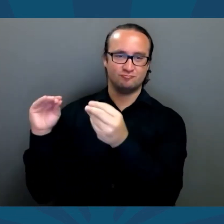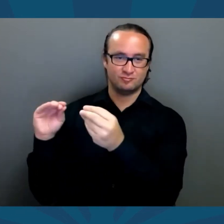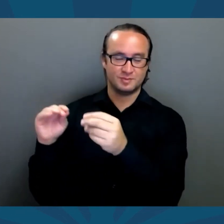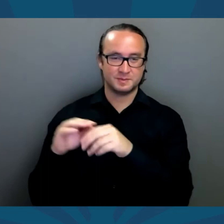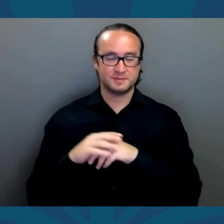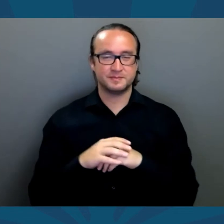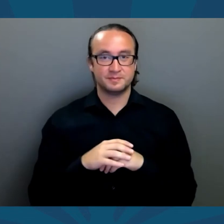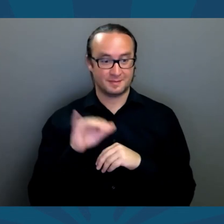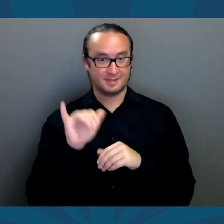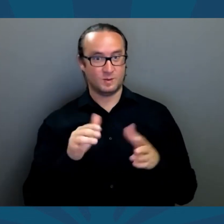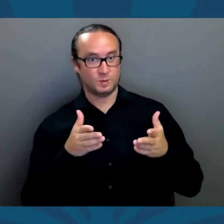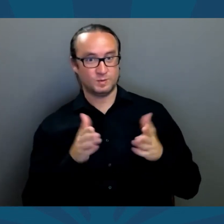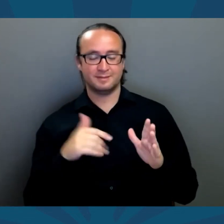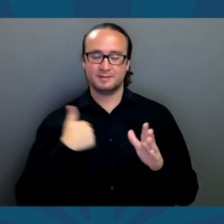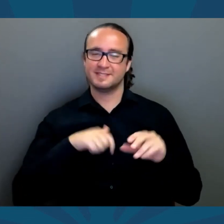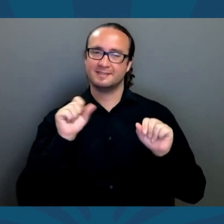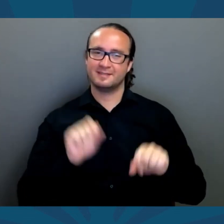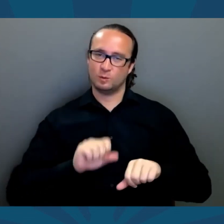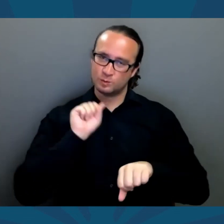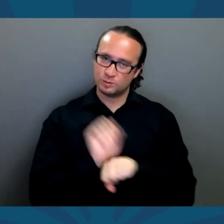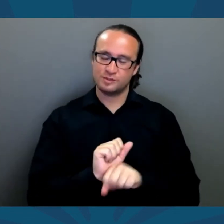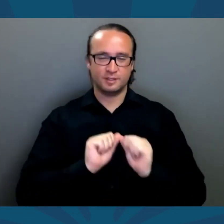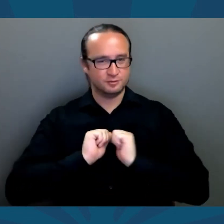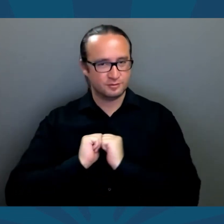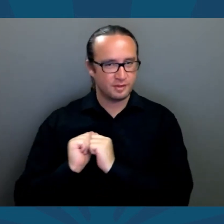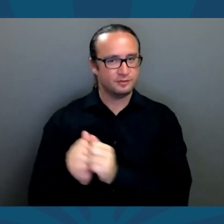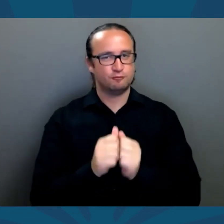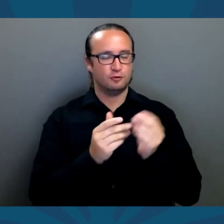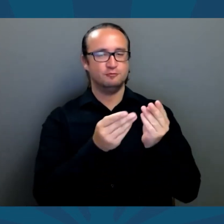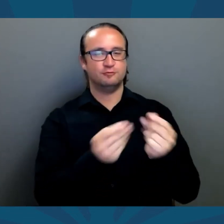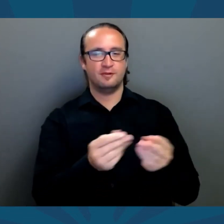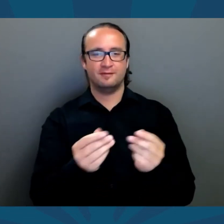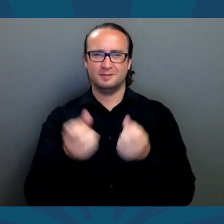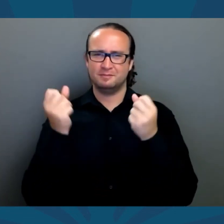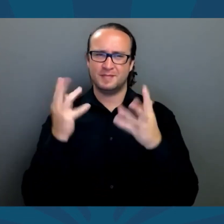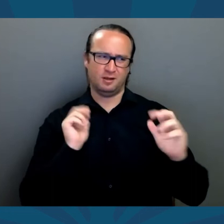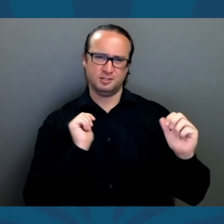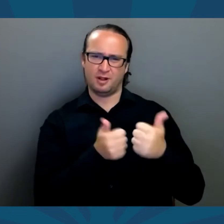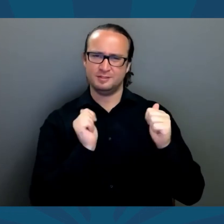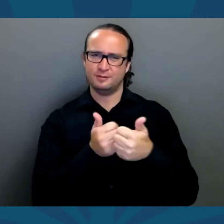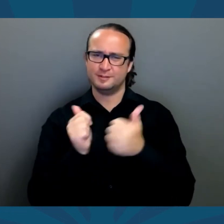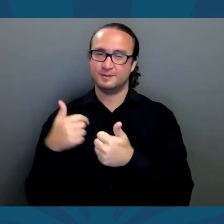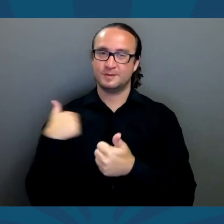That way, we can work together to solve the many challenges we face.